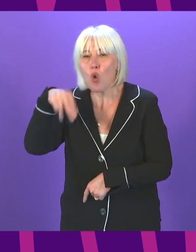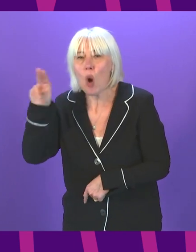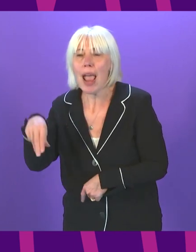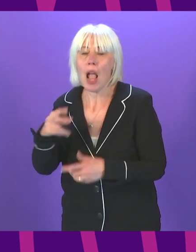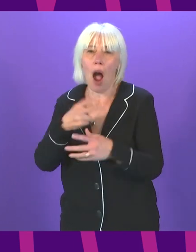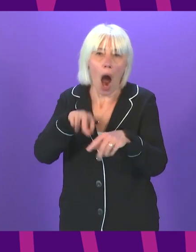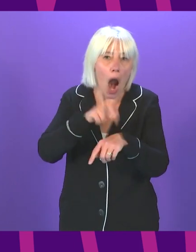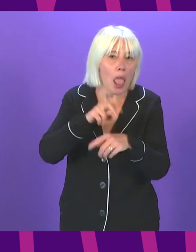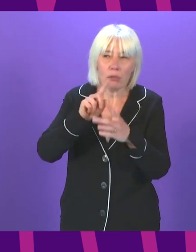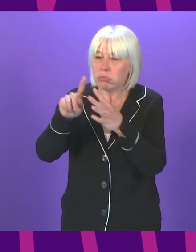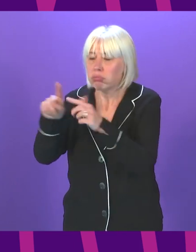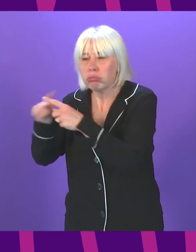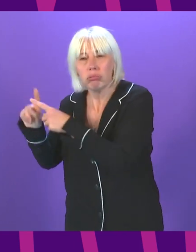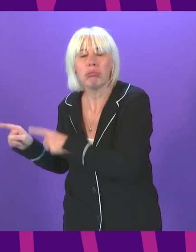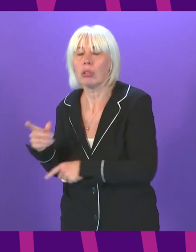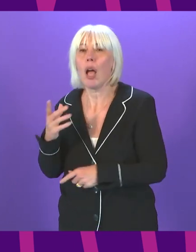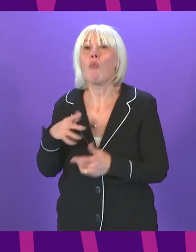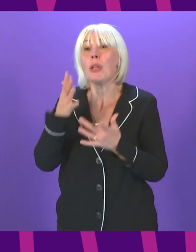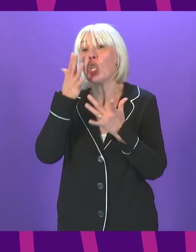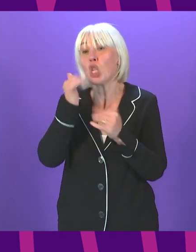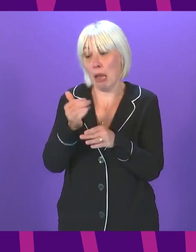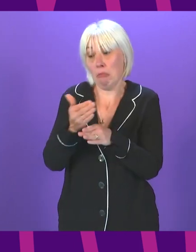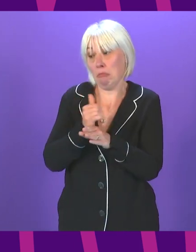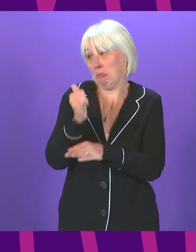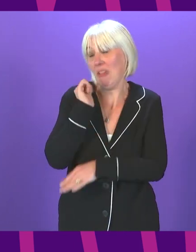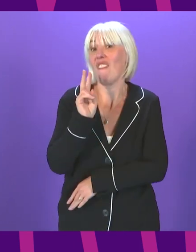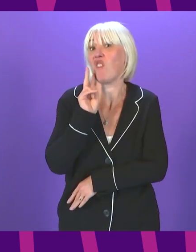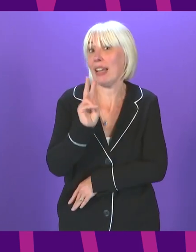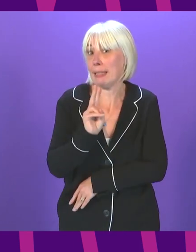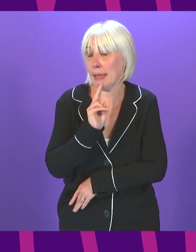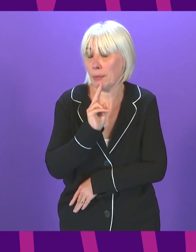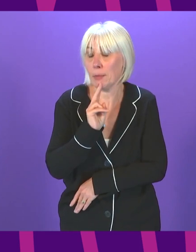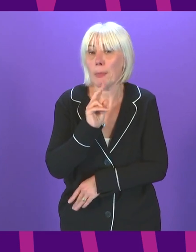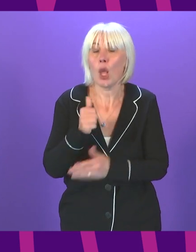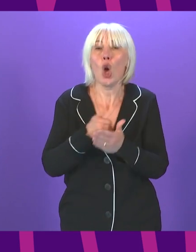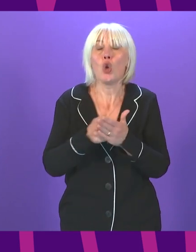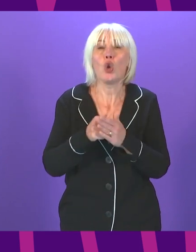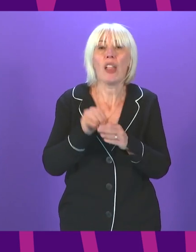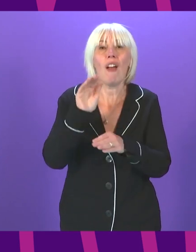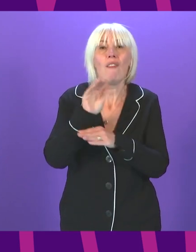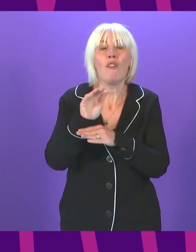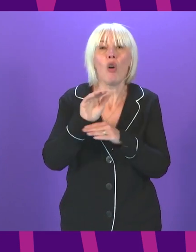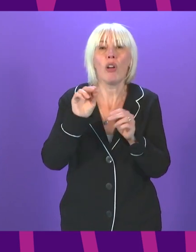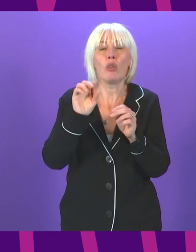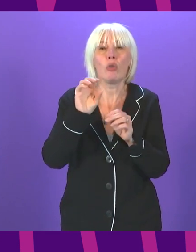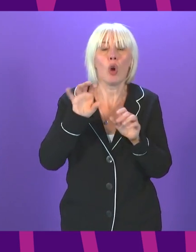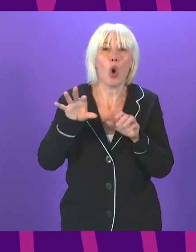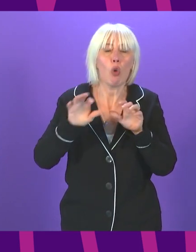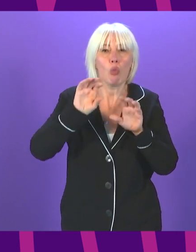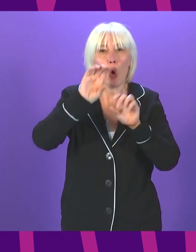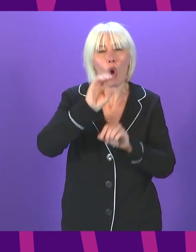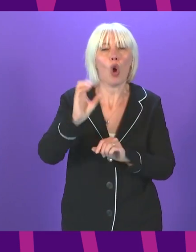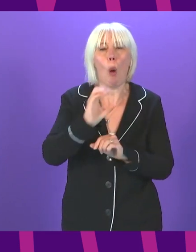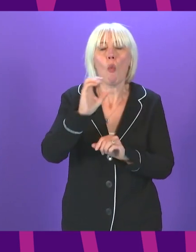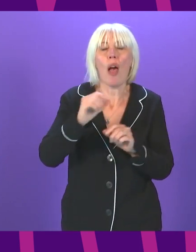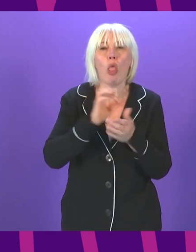of the release of the QR code on Friday. More generally, it's the role of the Foreign and Commonwealth Office to raise with international countries on behalf of the UK.